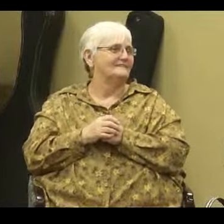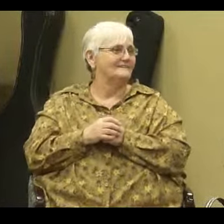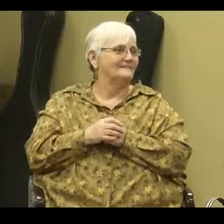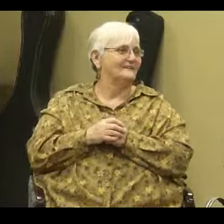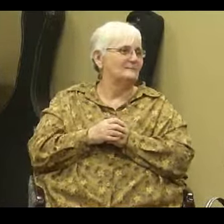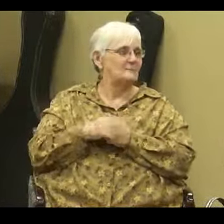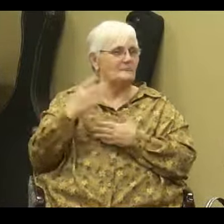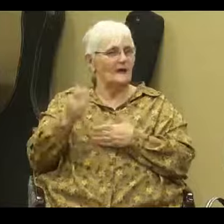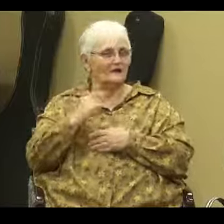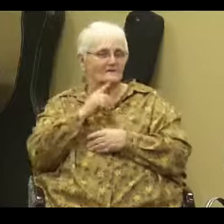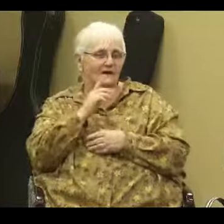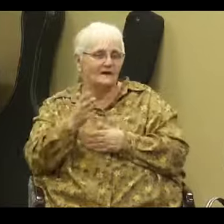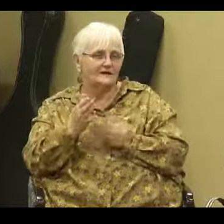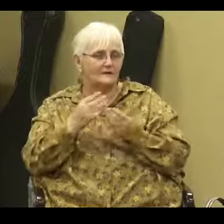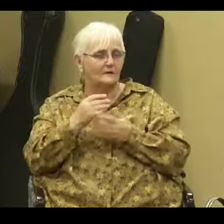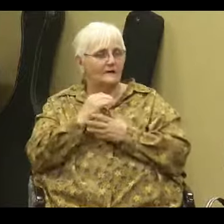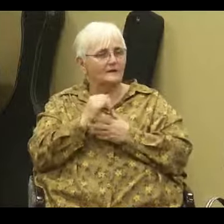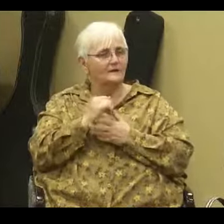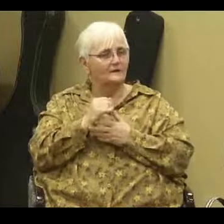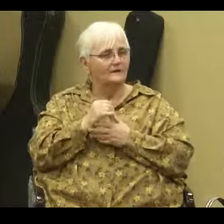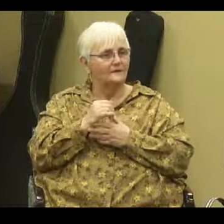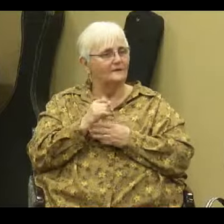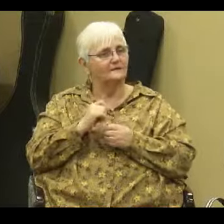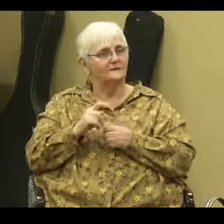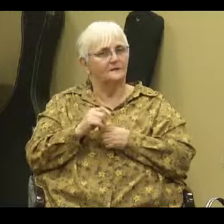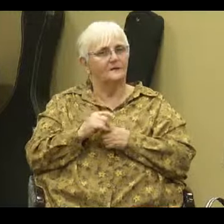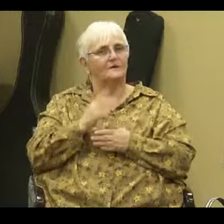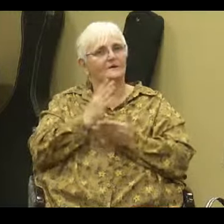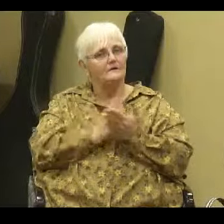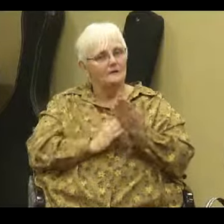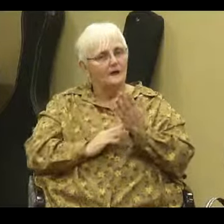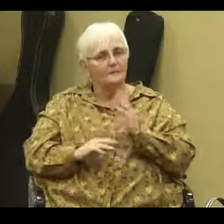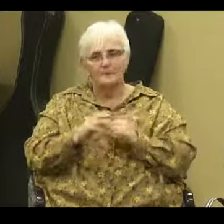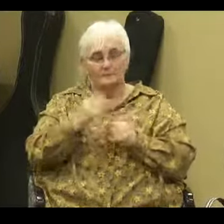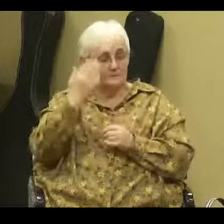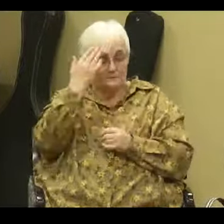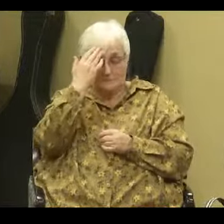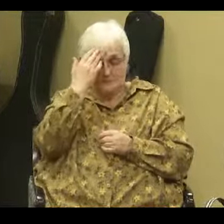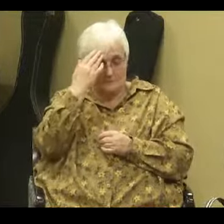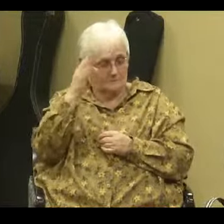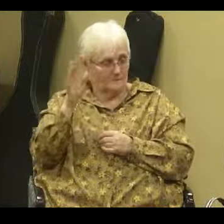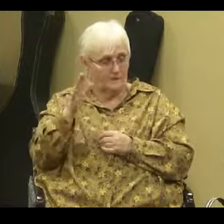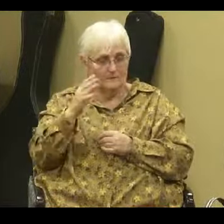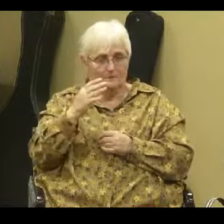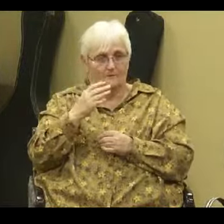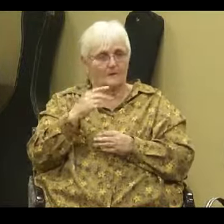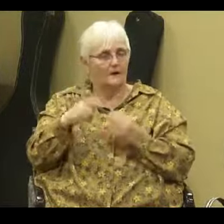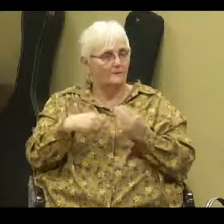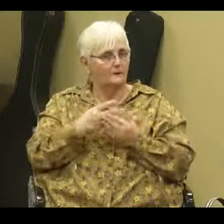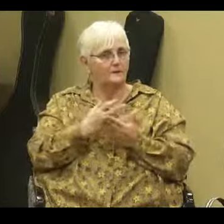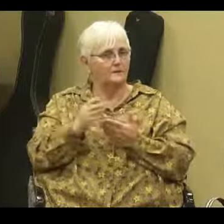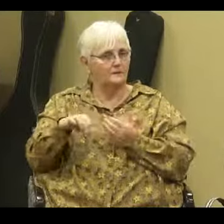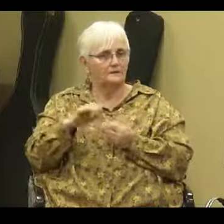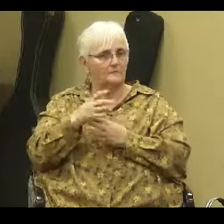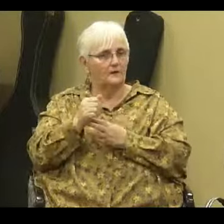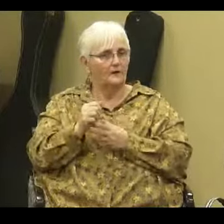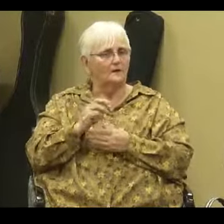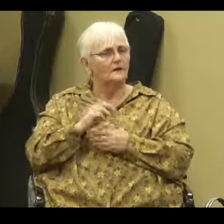Now, the fact of the matter is, though, some people don't know the things of God. And there are reasons for this.